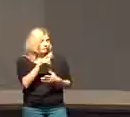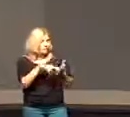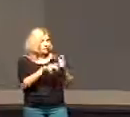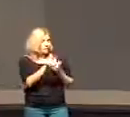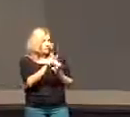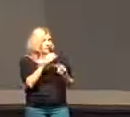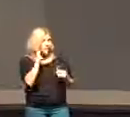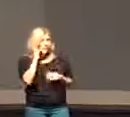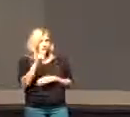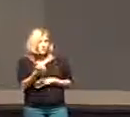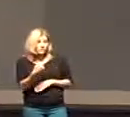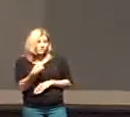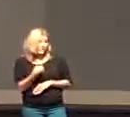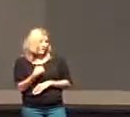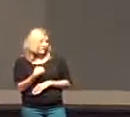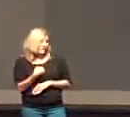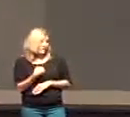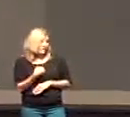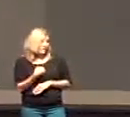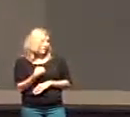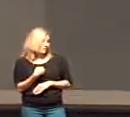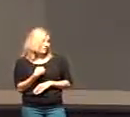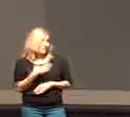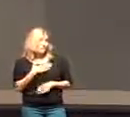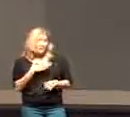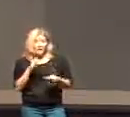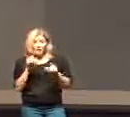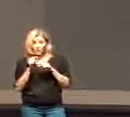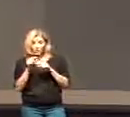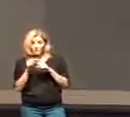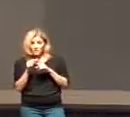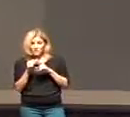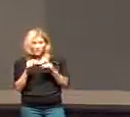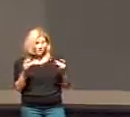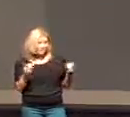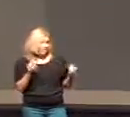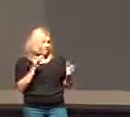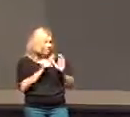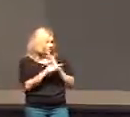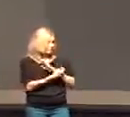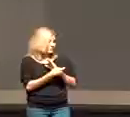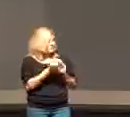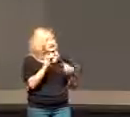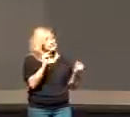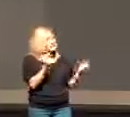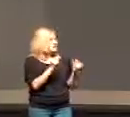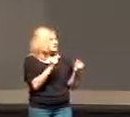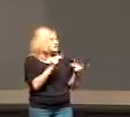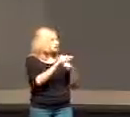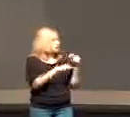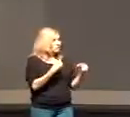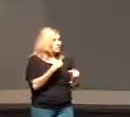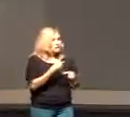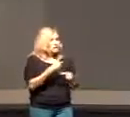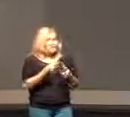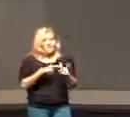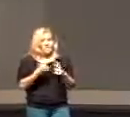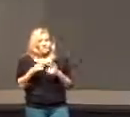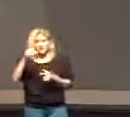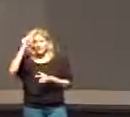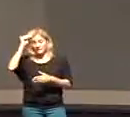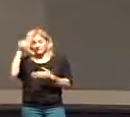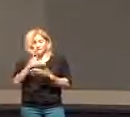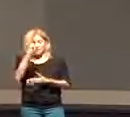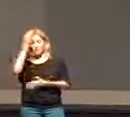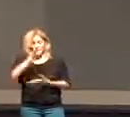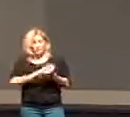38 is ashamed of me and my words in this adulterous and sinful generation the son of man will be ashamed of them